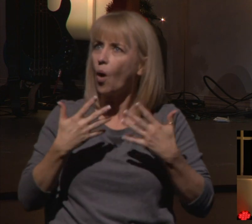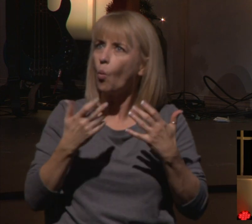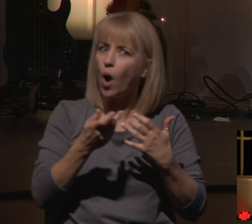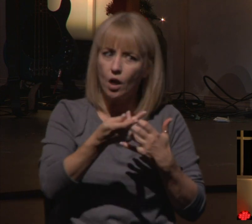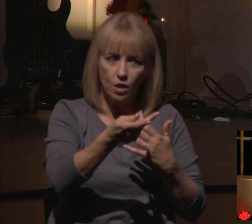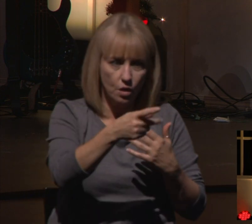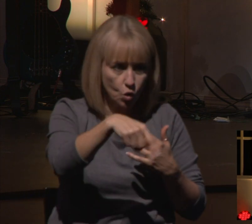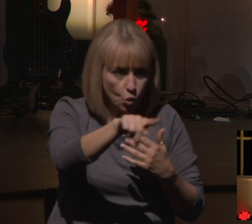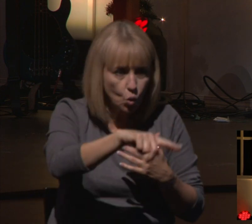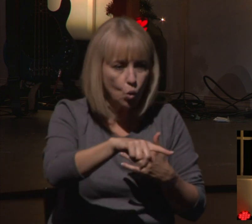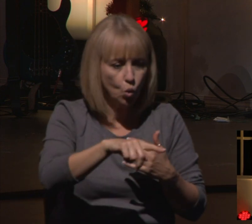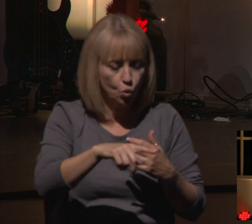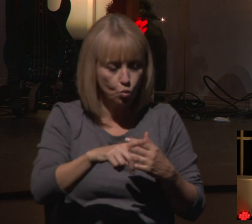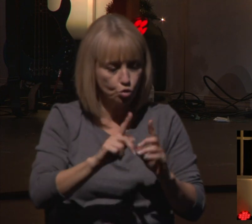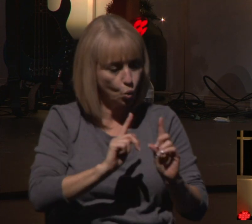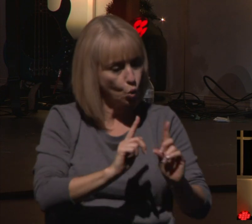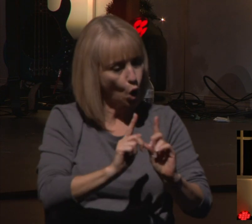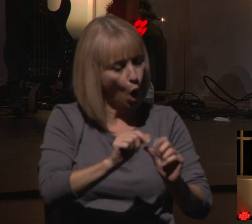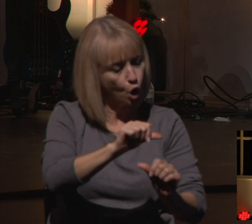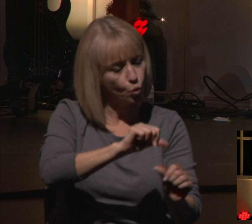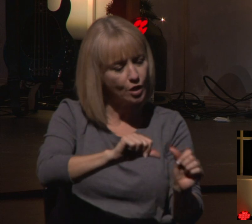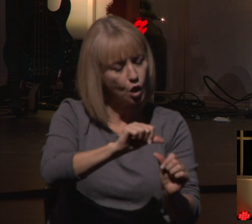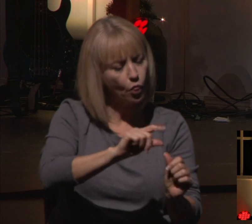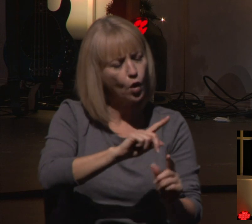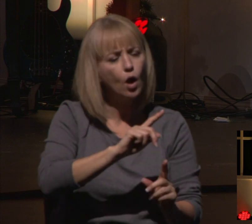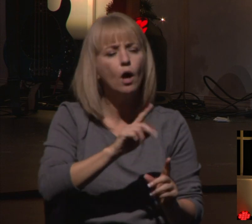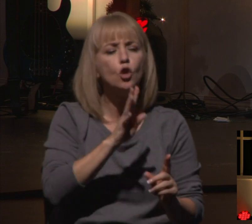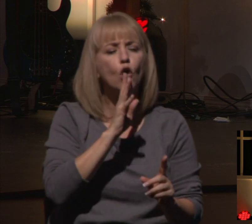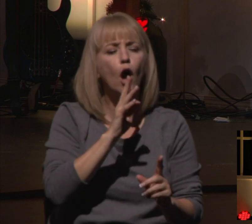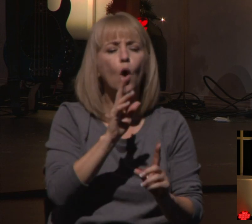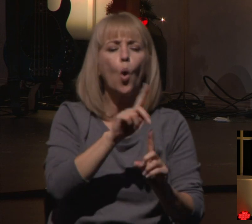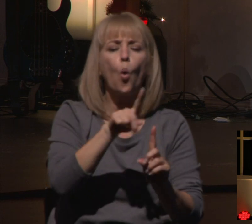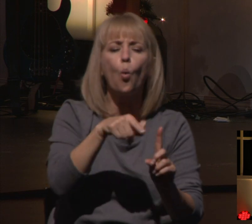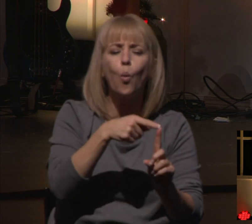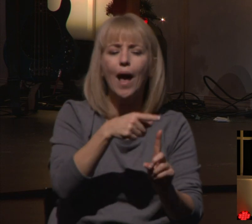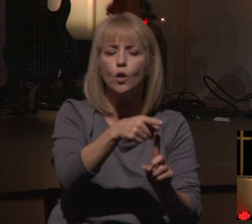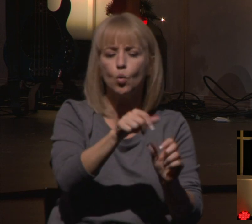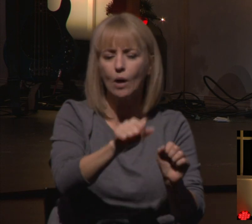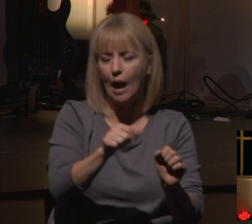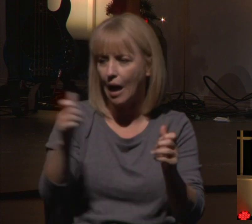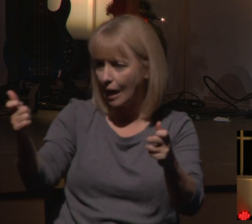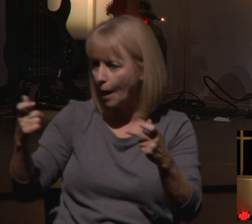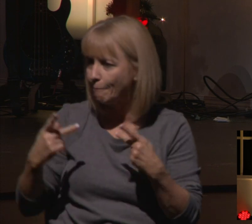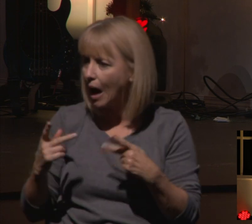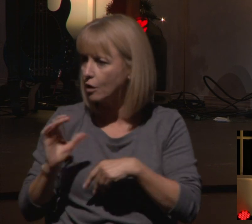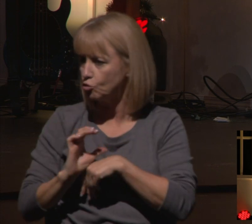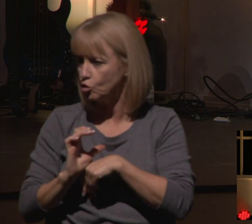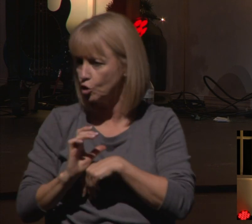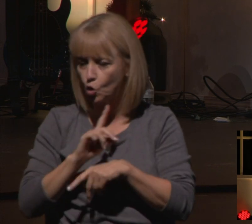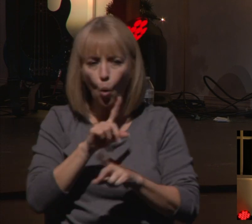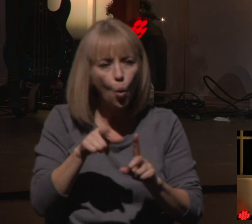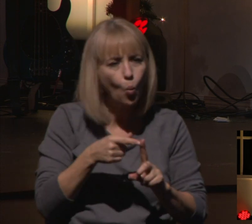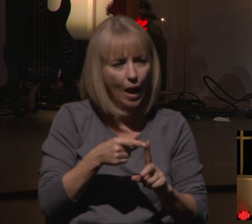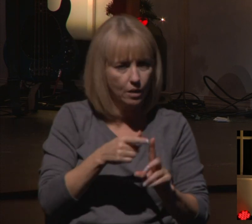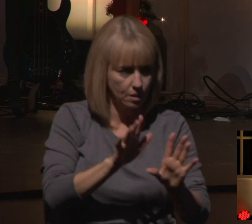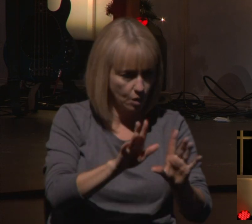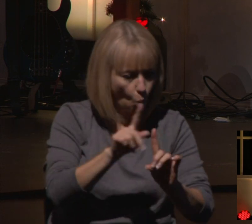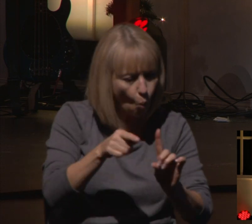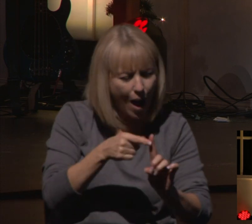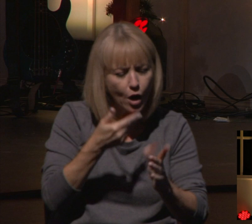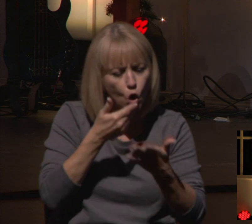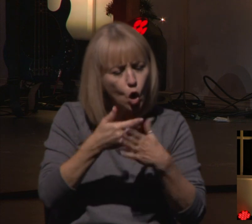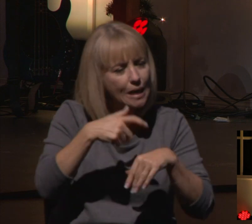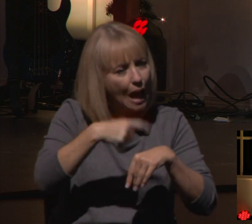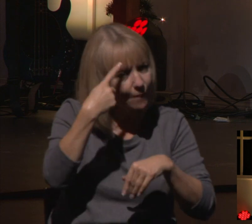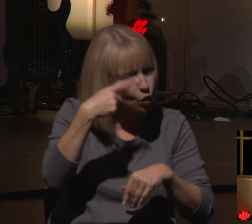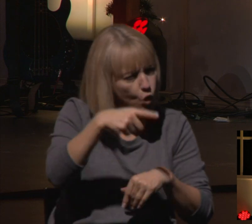is, you know, when is the time that we can be back together with our family, our church family? When's the time